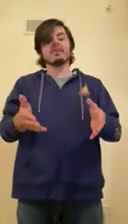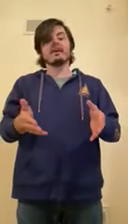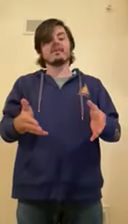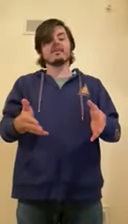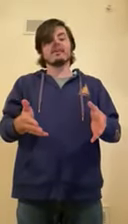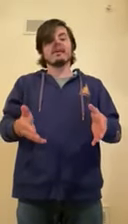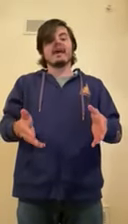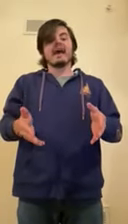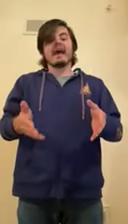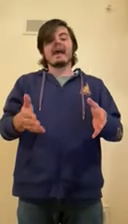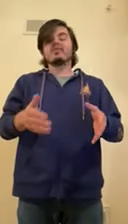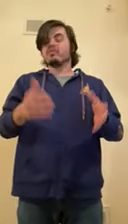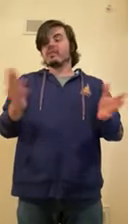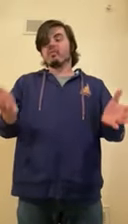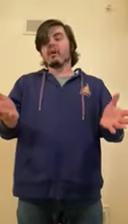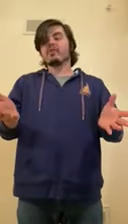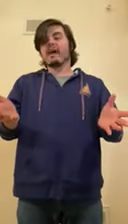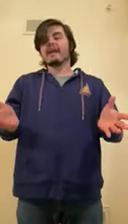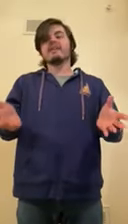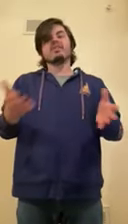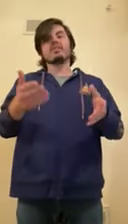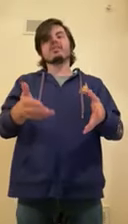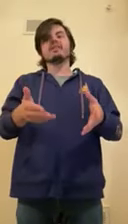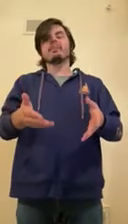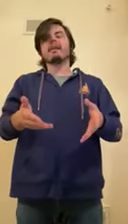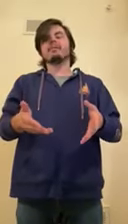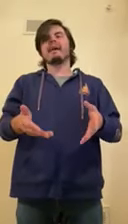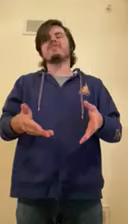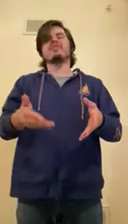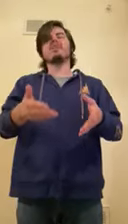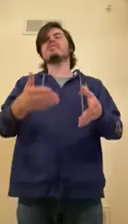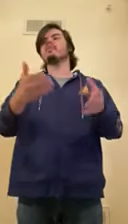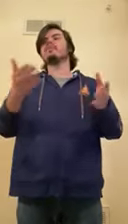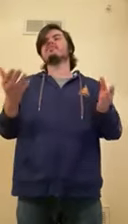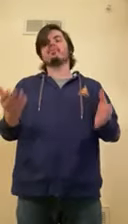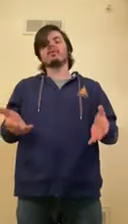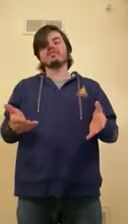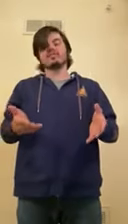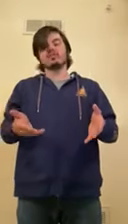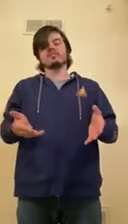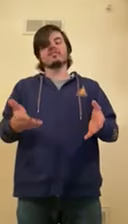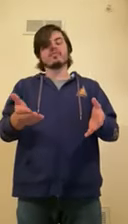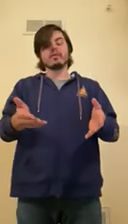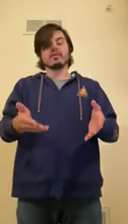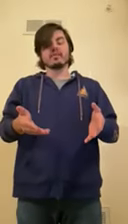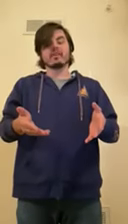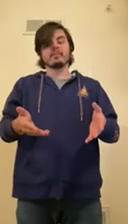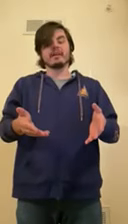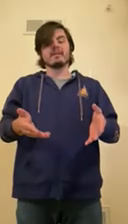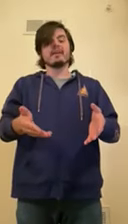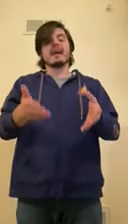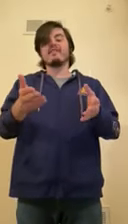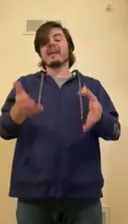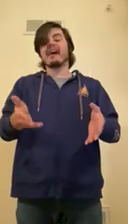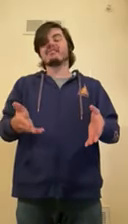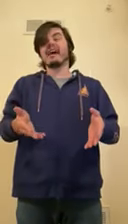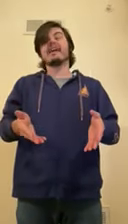good. And while you're at it, you can look at the bottom of the page and often there will be supporting sources for your document. And if it has that,